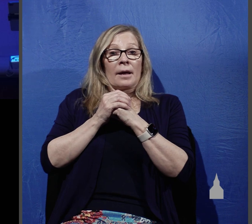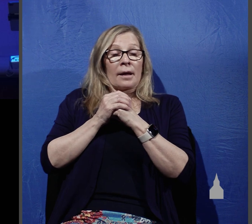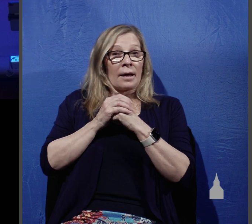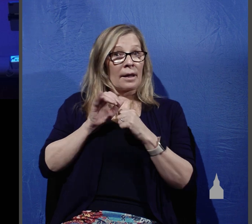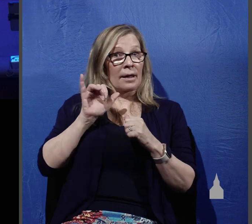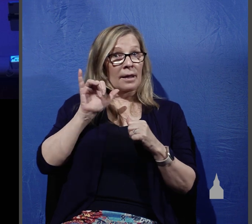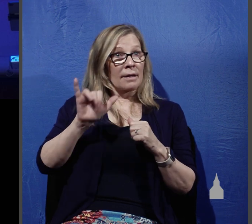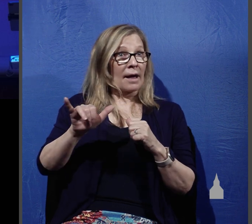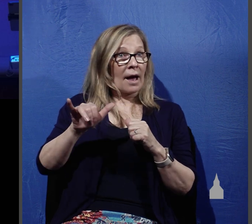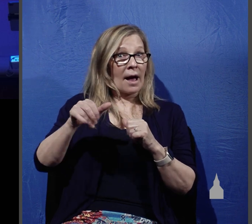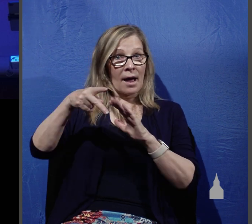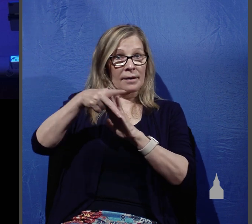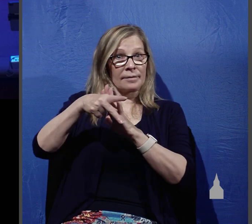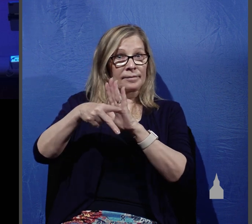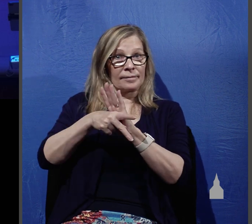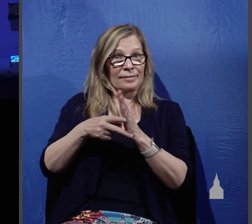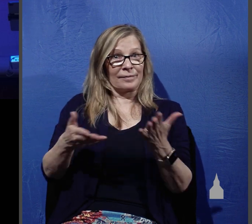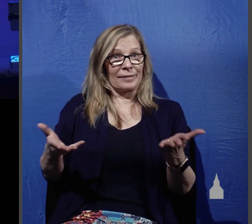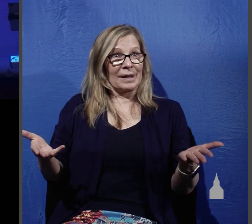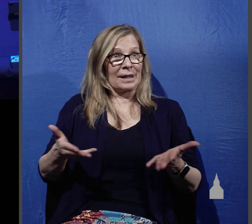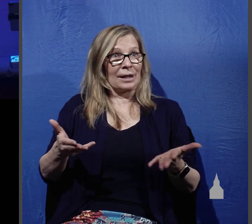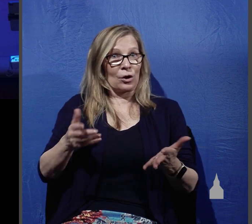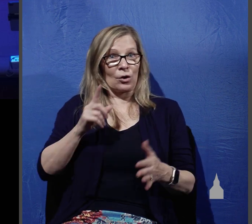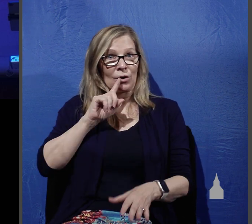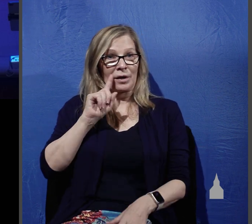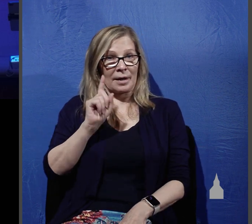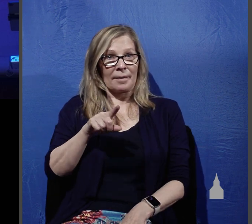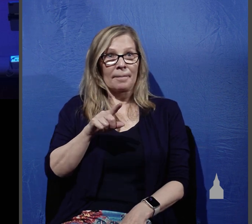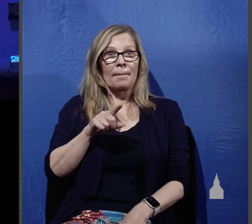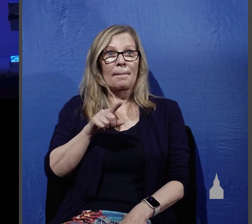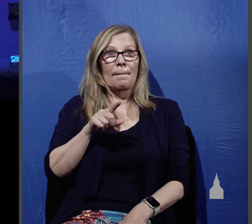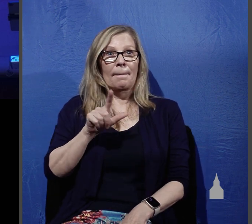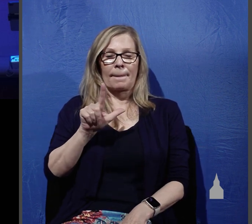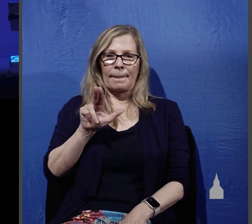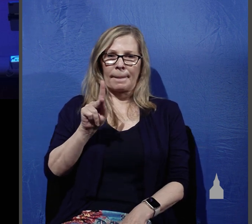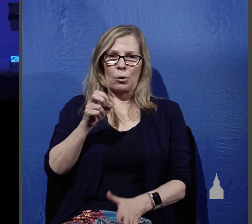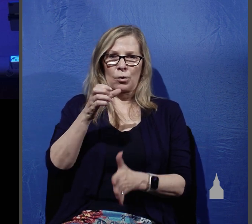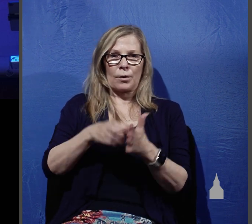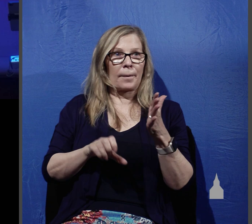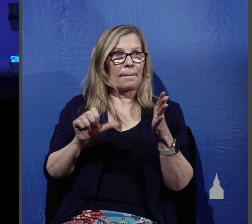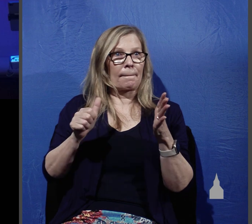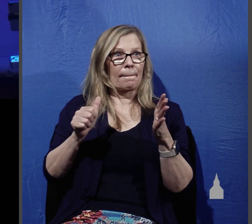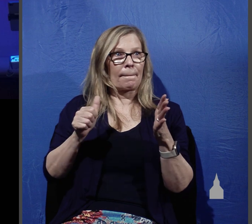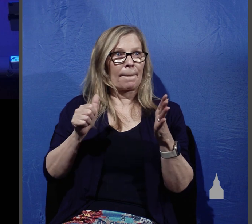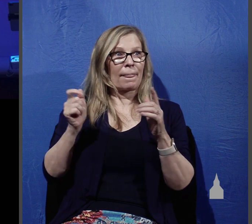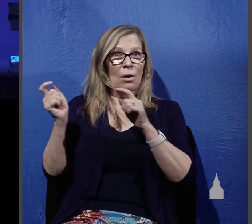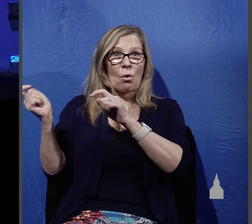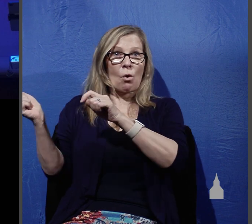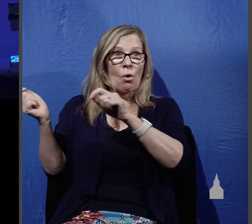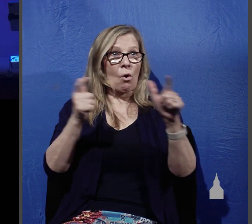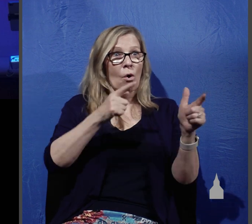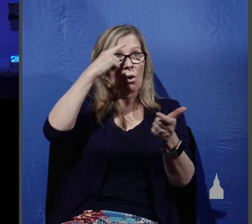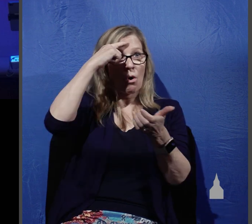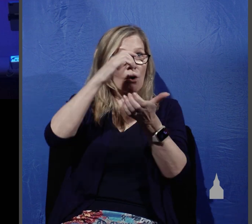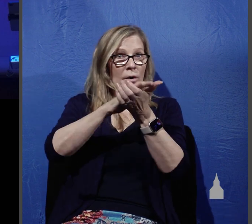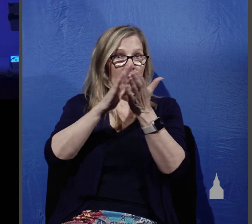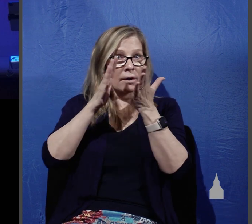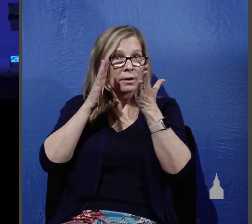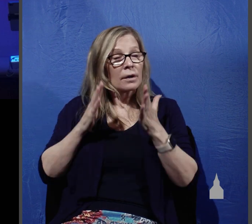principle at the core of this command here in Luke chapter 10 is that all believers actively